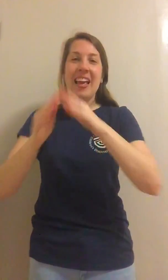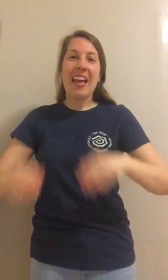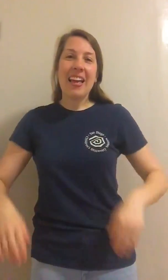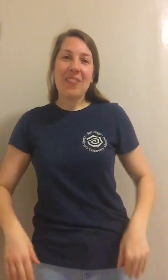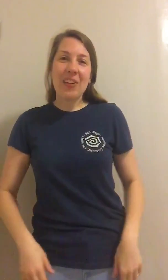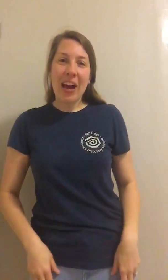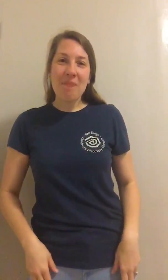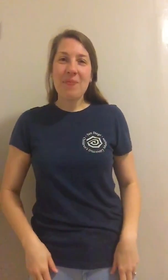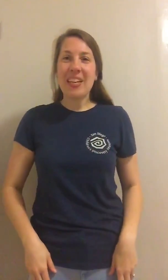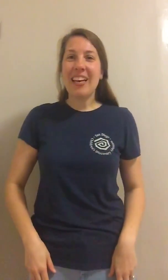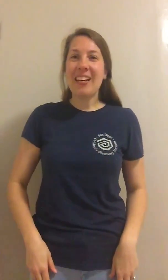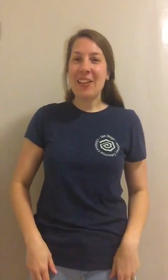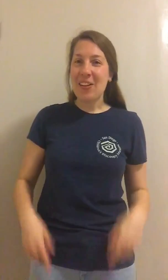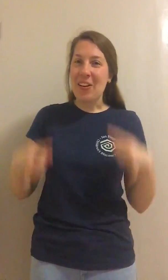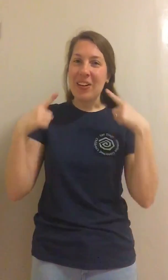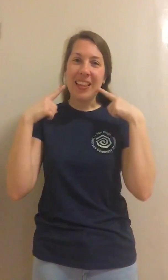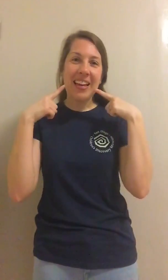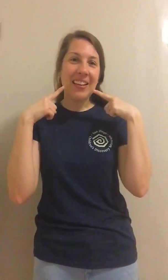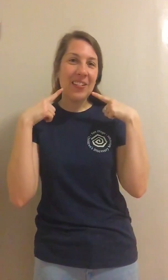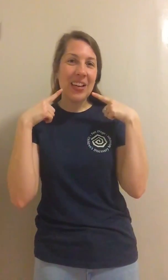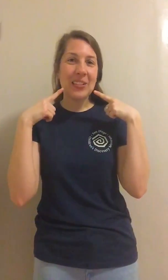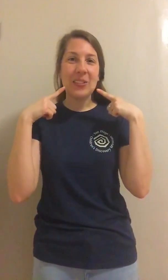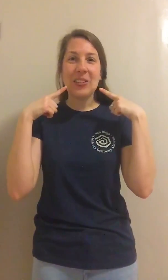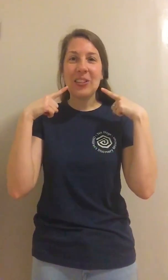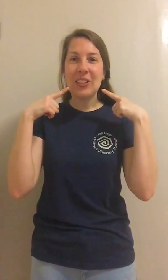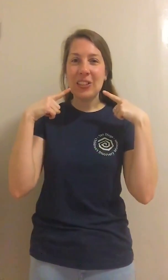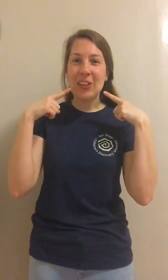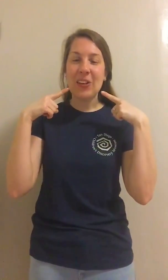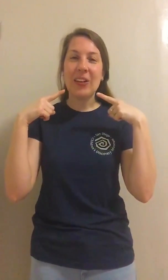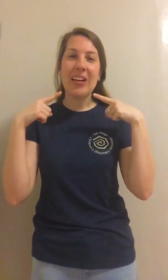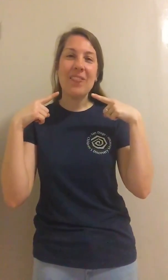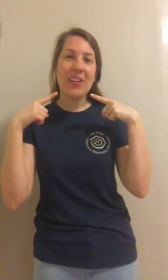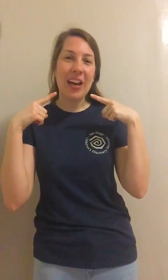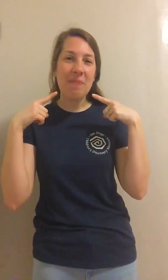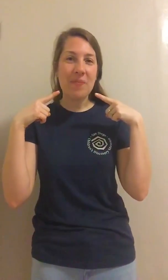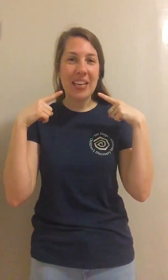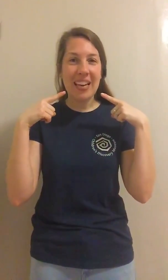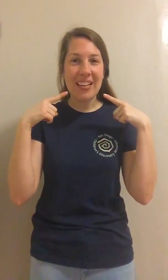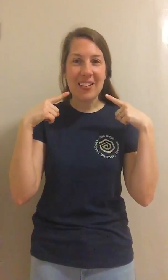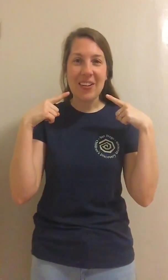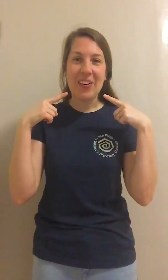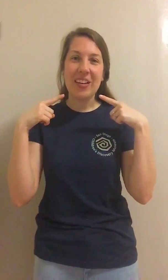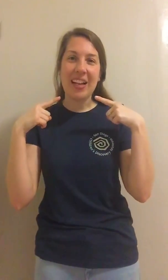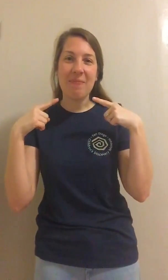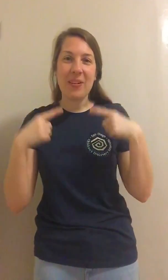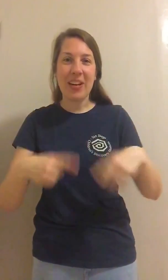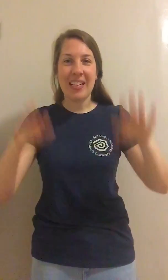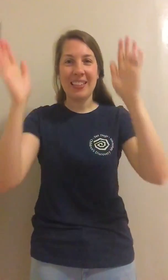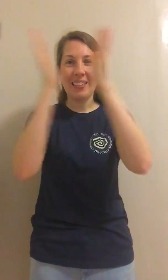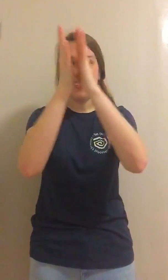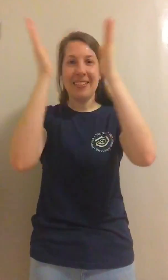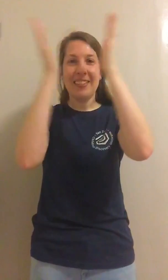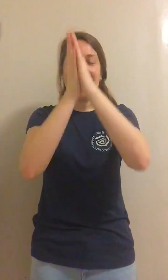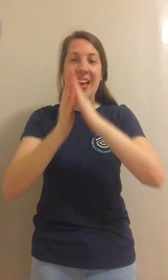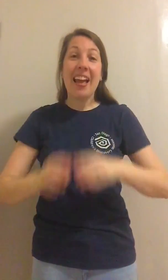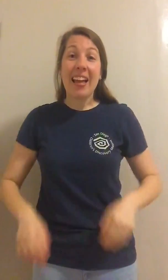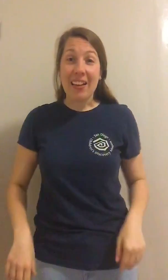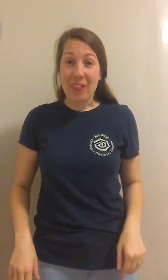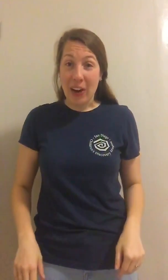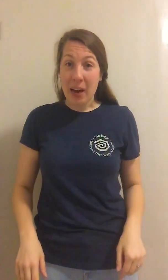If you're happy and you know it, then you're face will surely show it. If you're happy and you know it, clap your hands, clap, clap. If you're